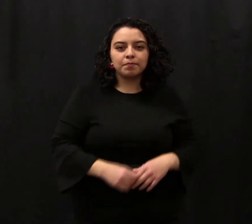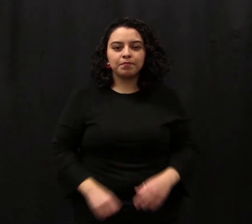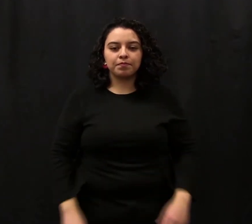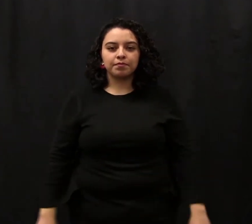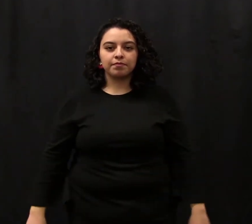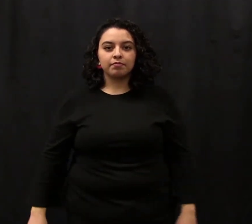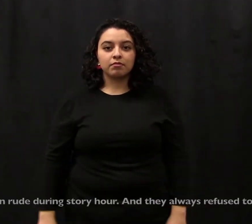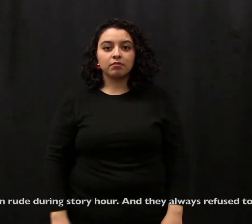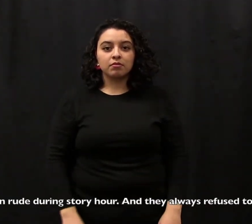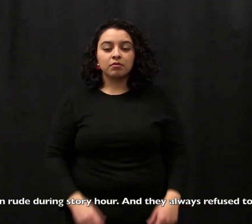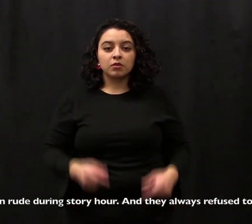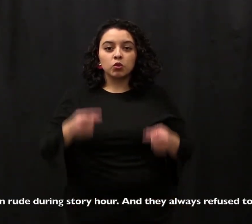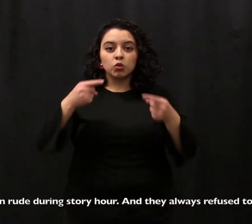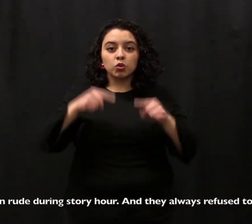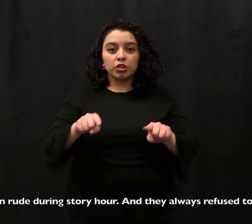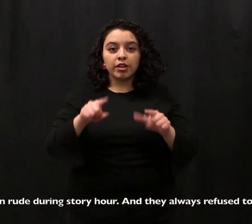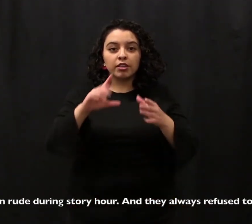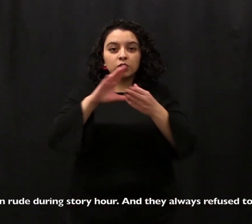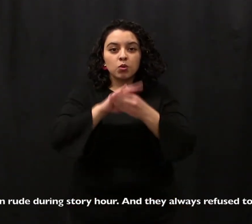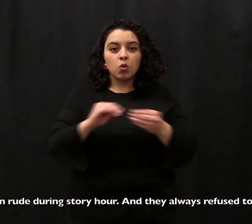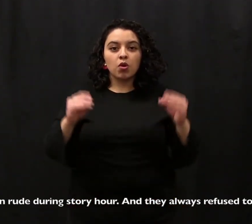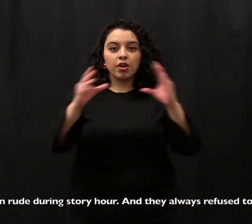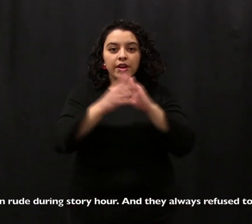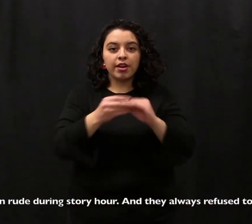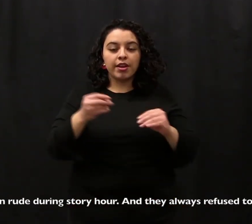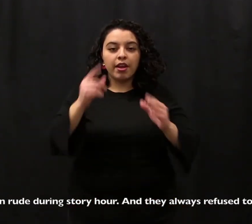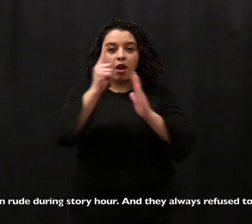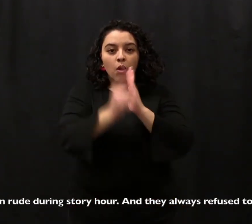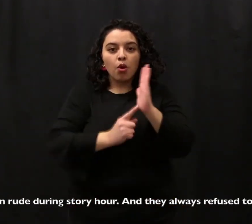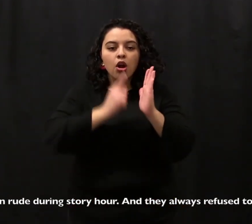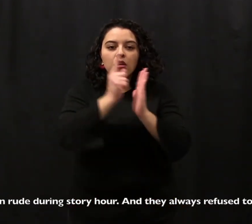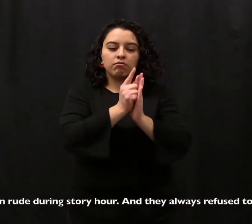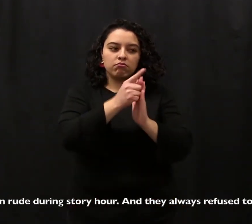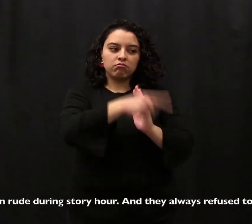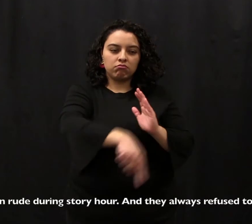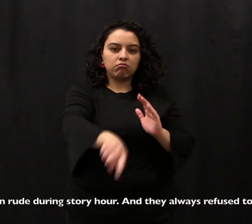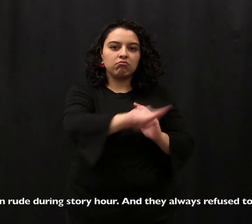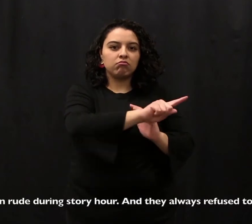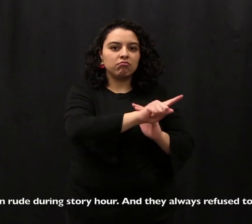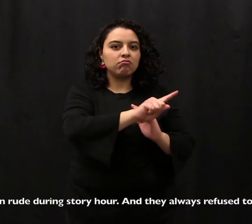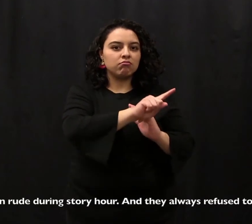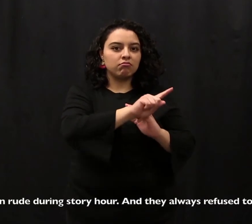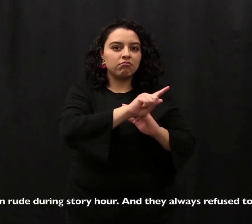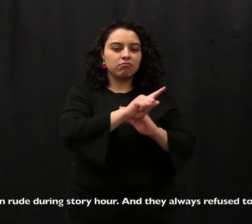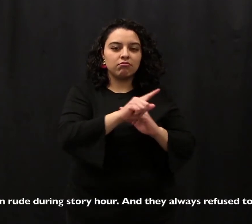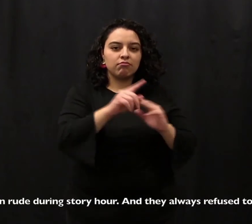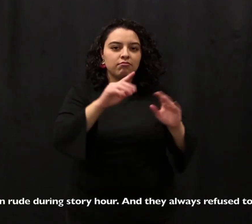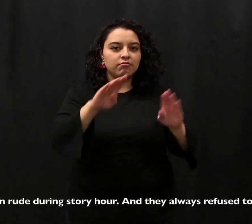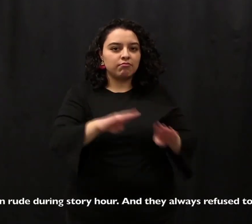They were even rude during story hour. They always refused to do their lesson.